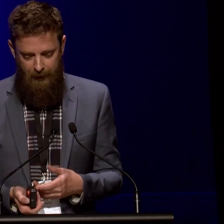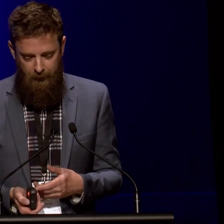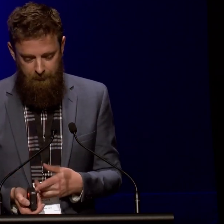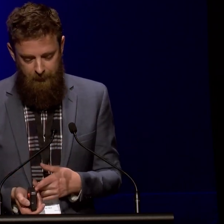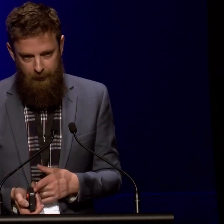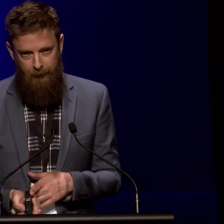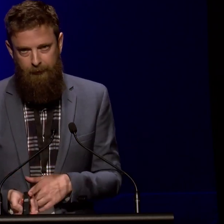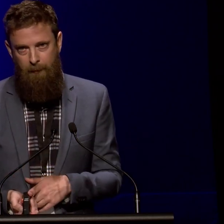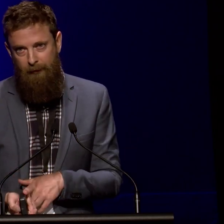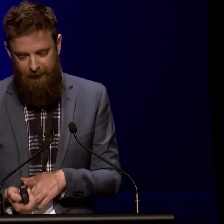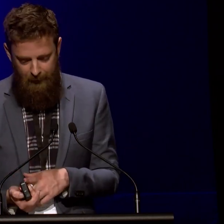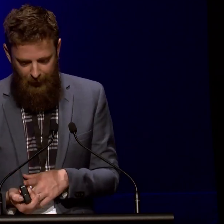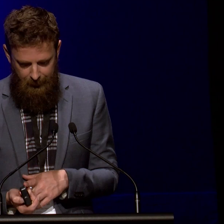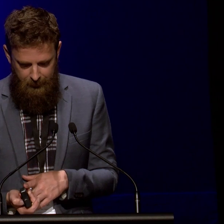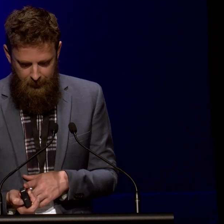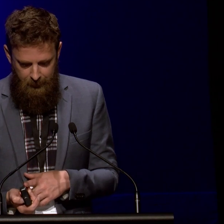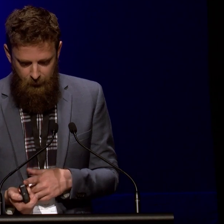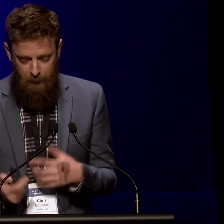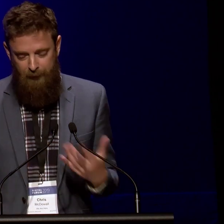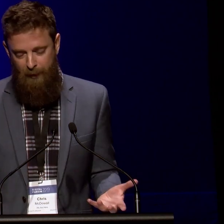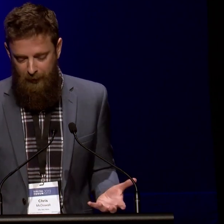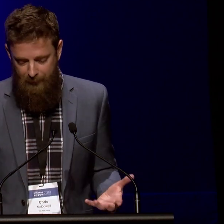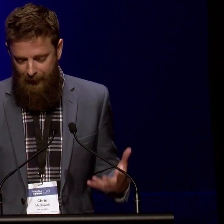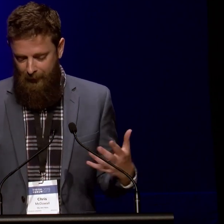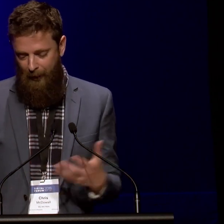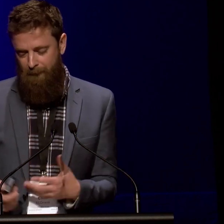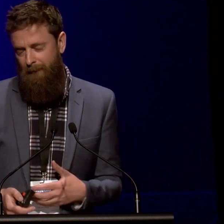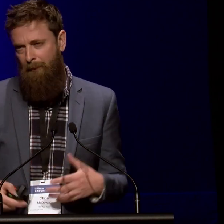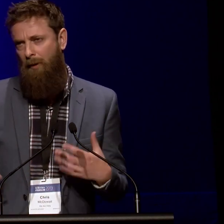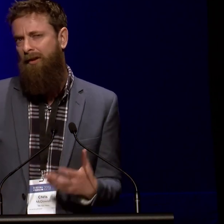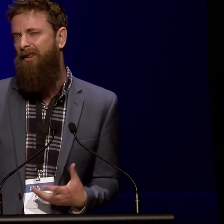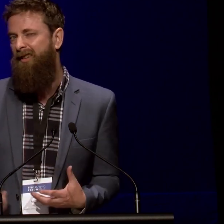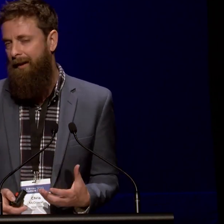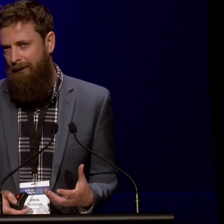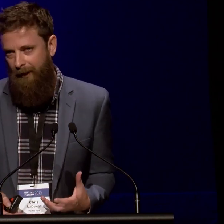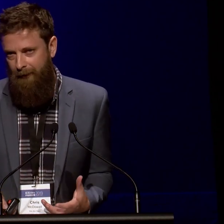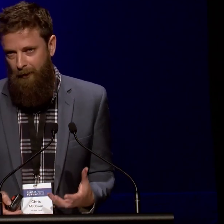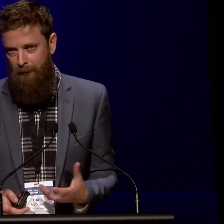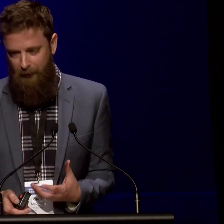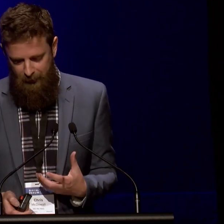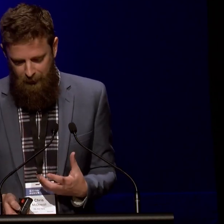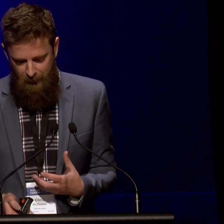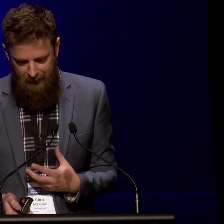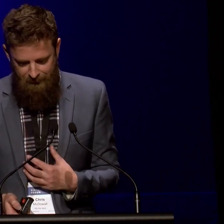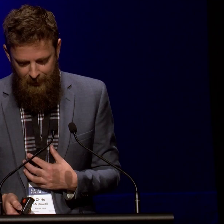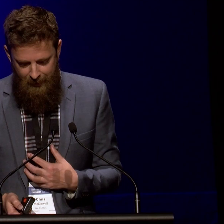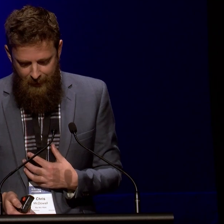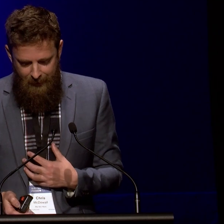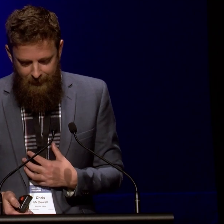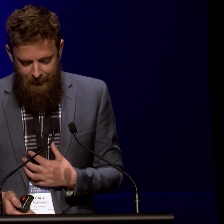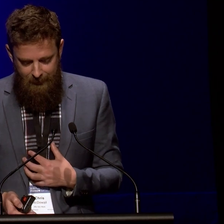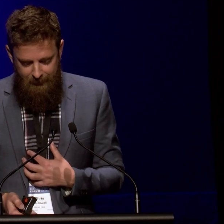really knocks me out. It's about the same length, so please bear with me. I promise it's a second to last long quote in this talk.